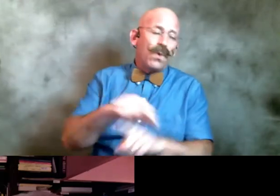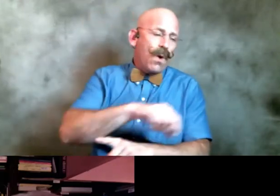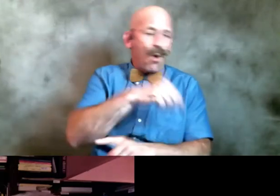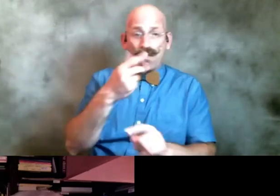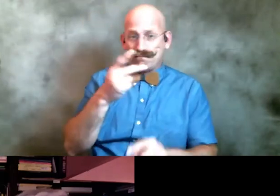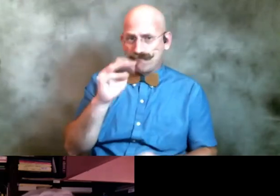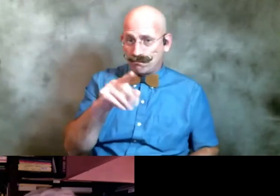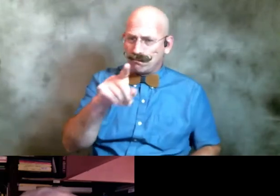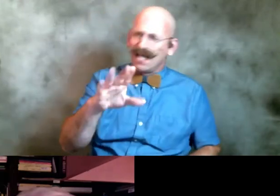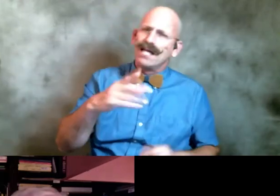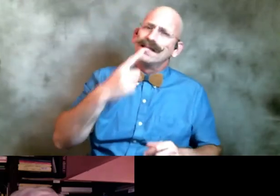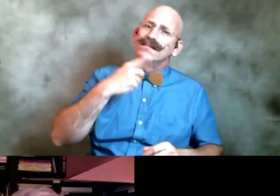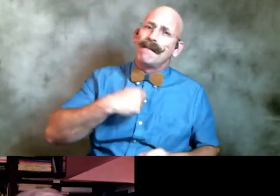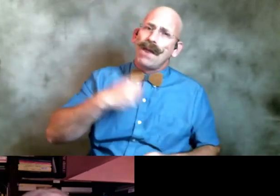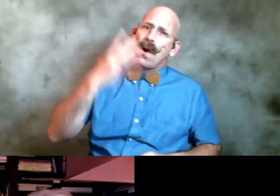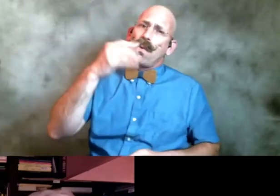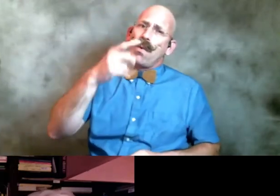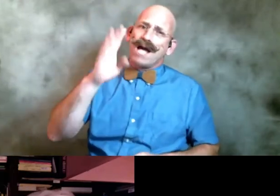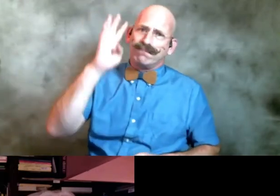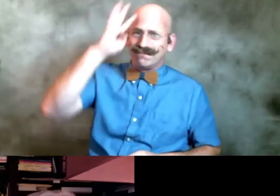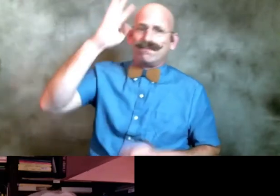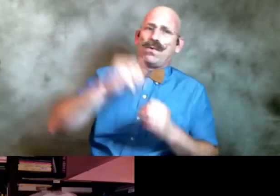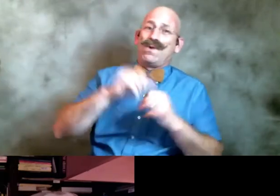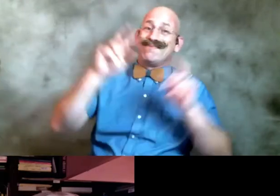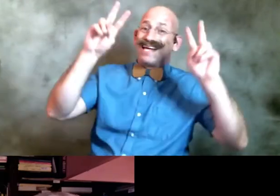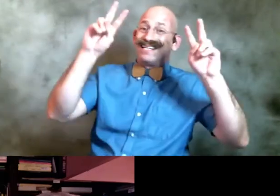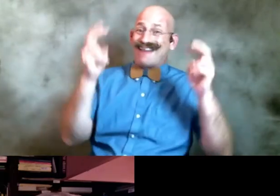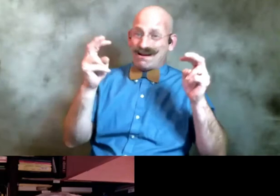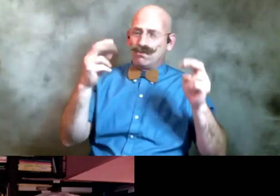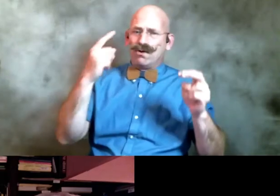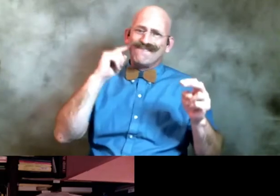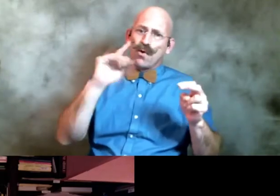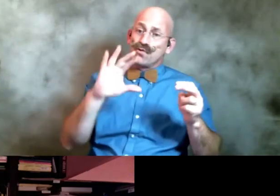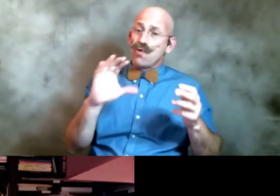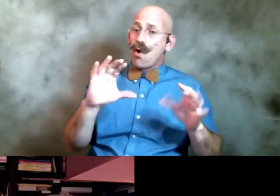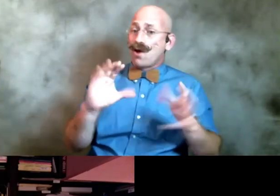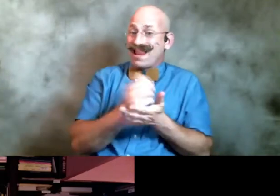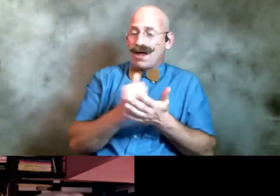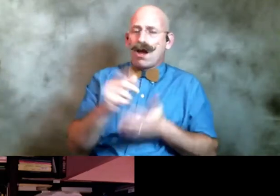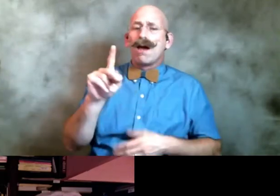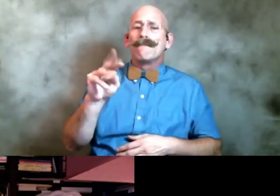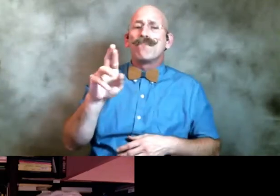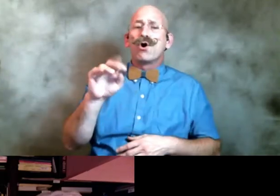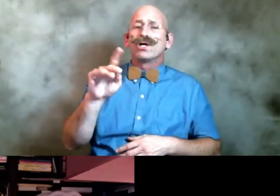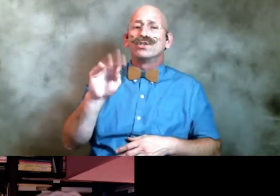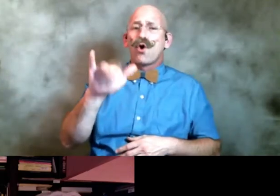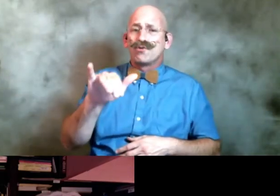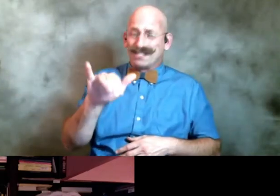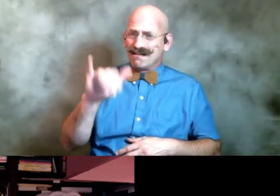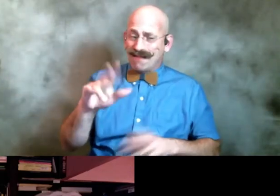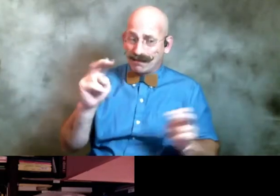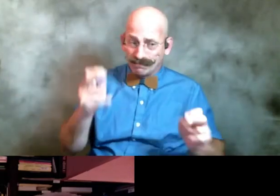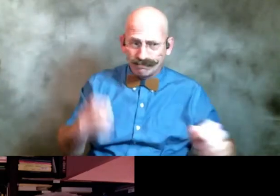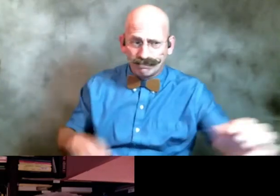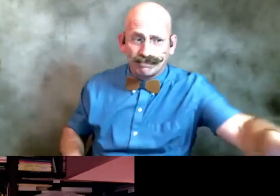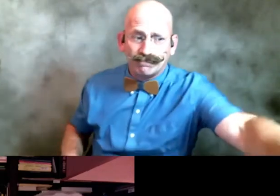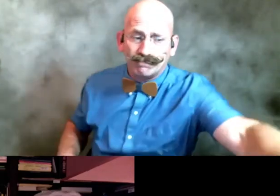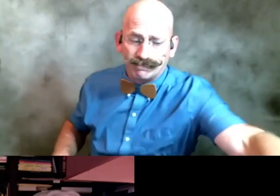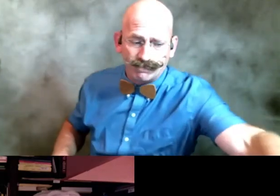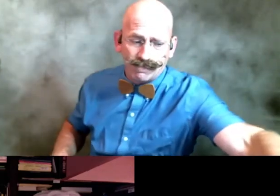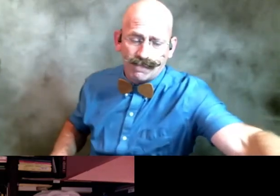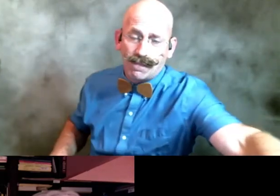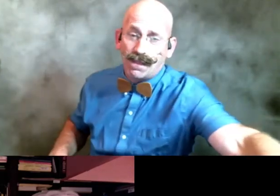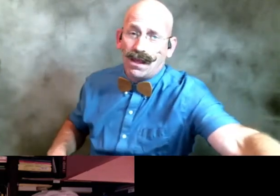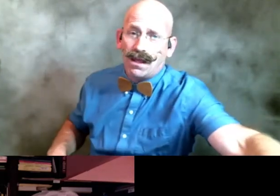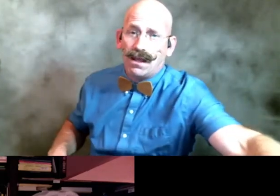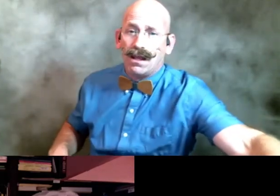all tell us why you came up with this title of for for your collection the purgatory a meditation on